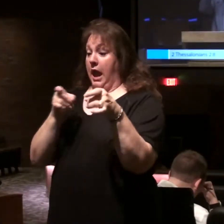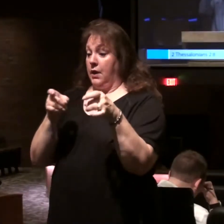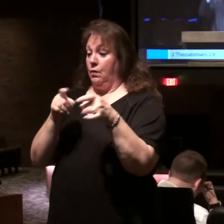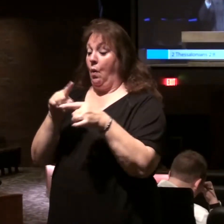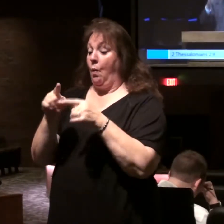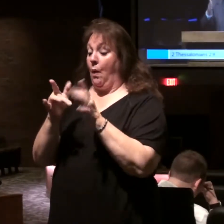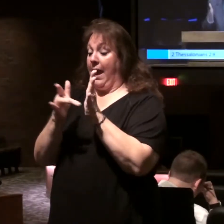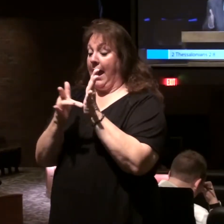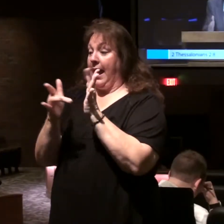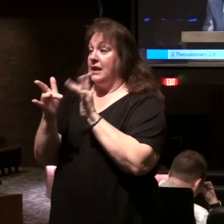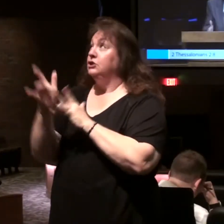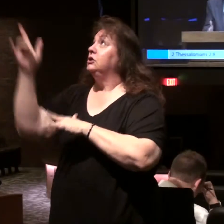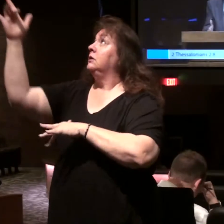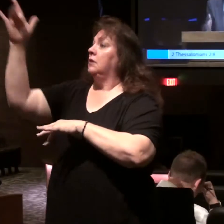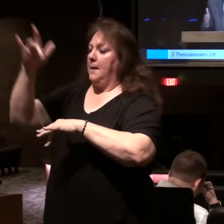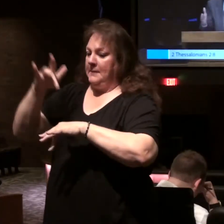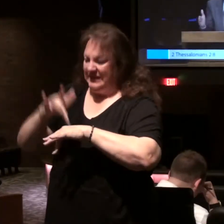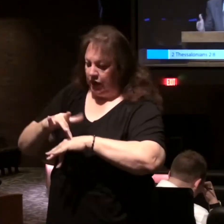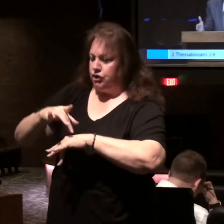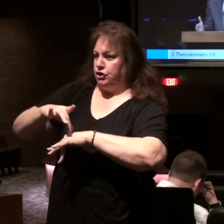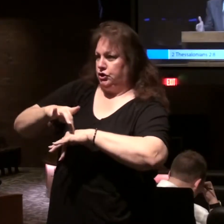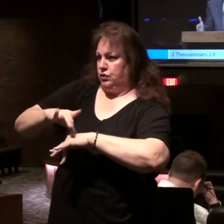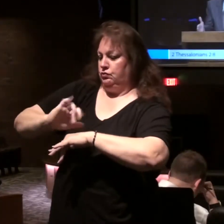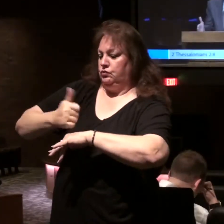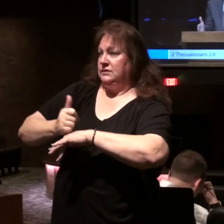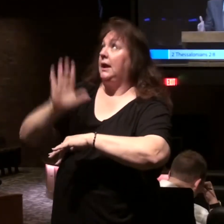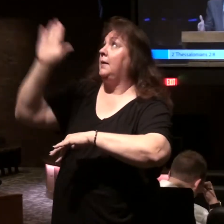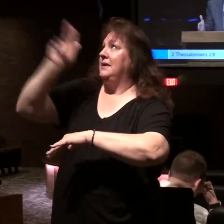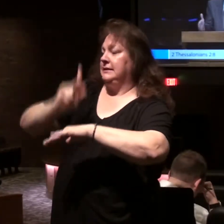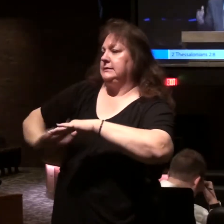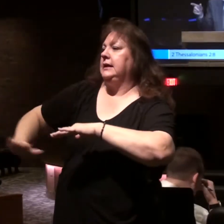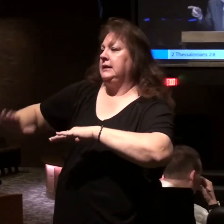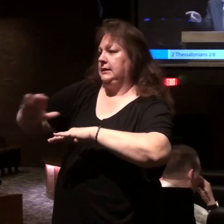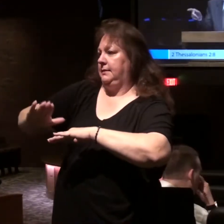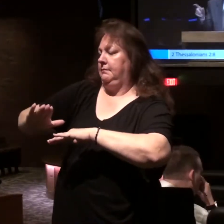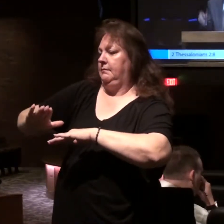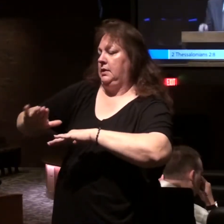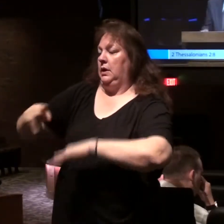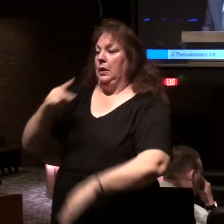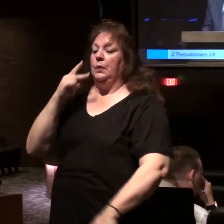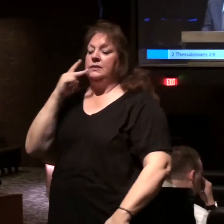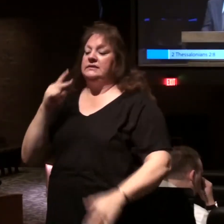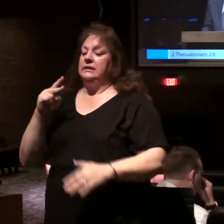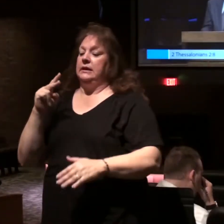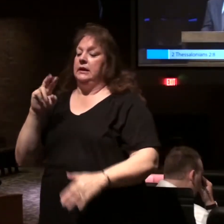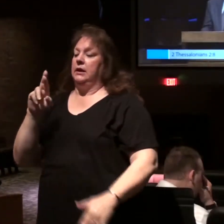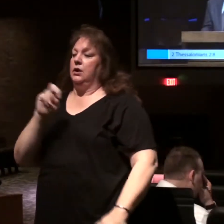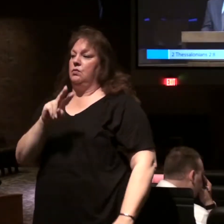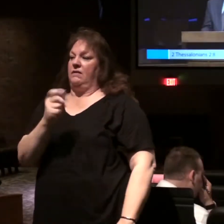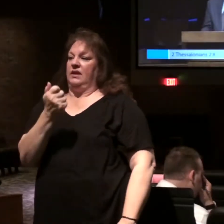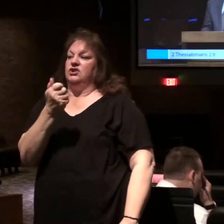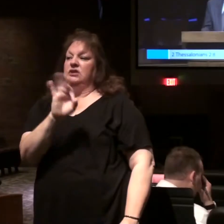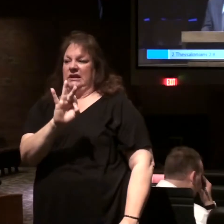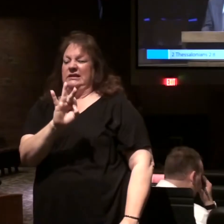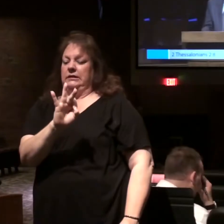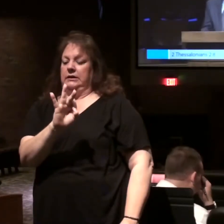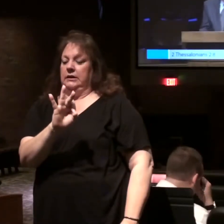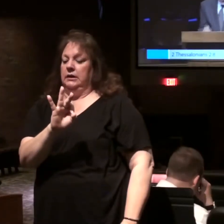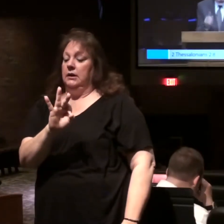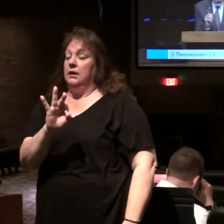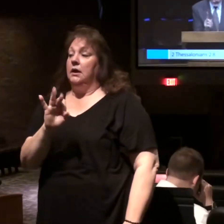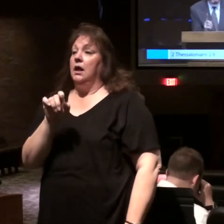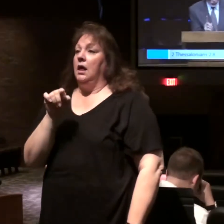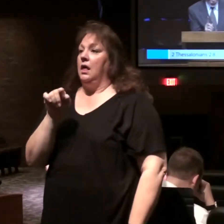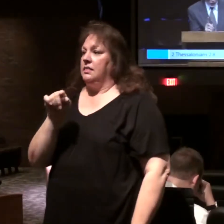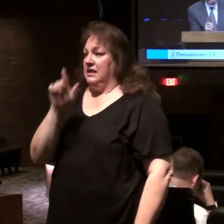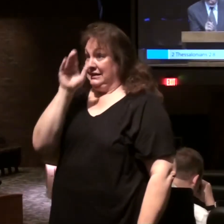when Jesus Christ returns to earth to establish his kingdom we'll see that when we get to chapter 19 of revelation no